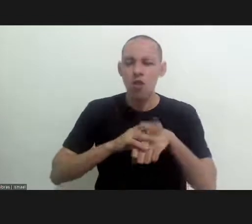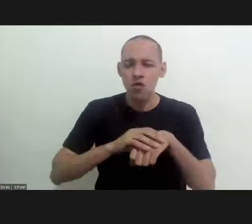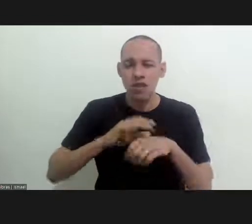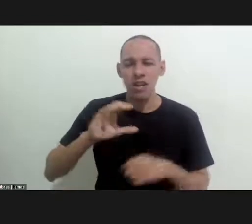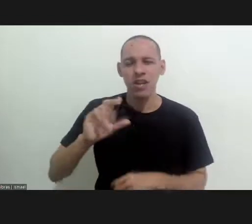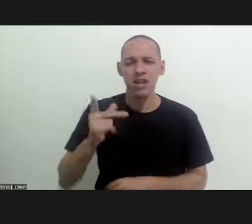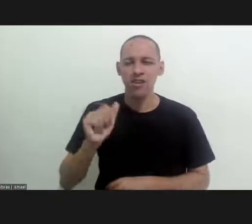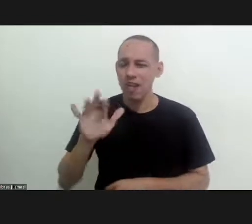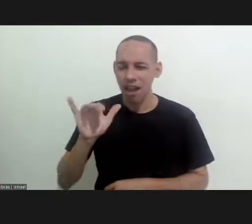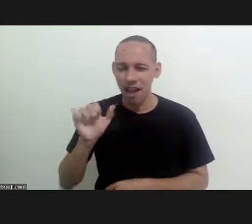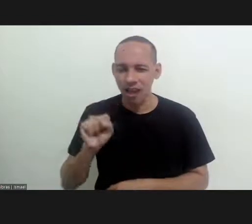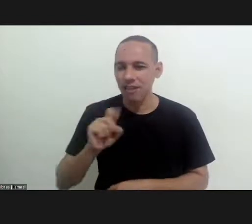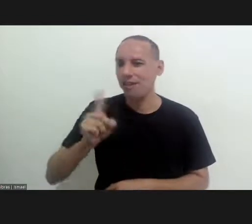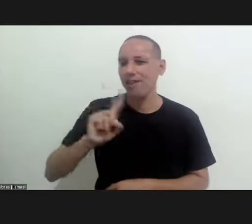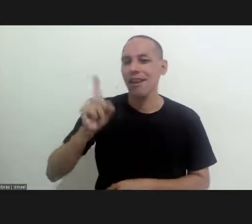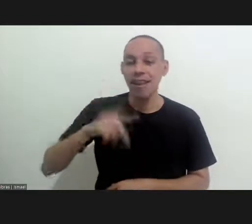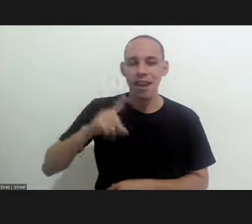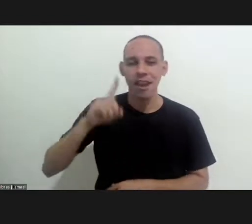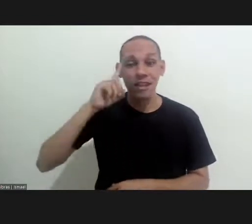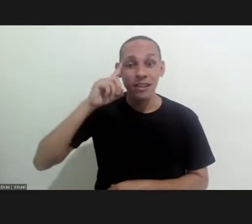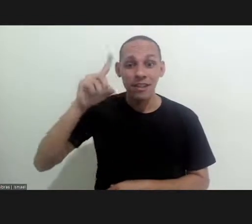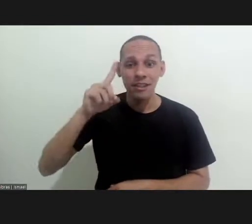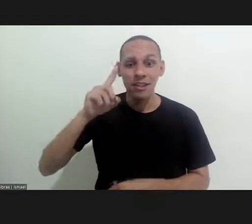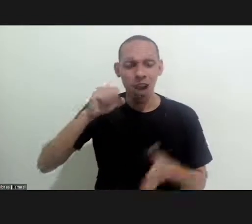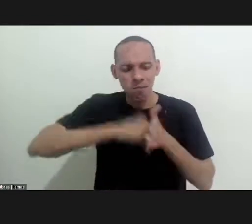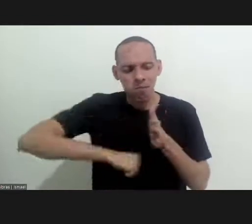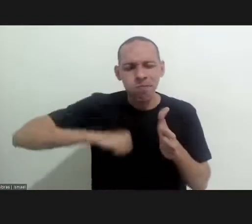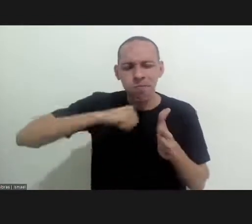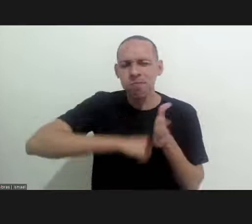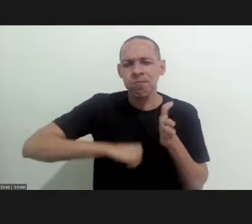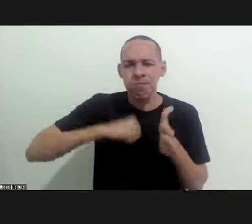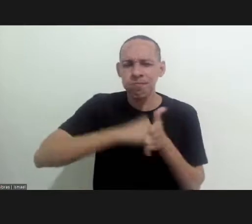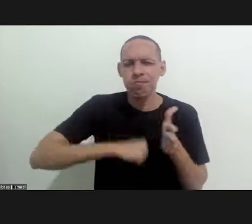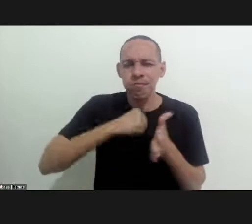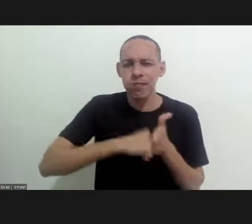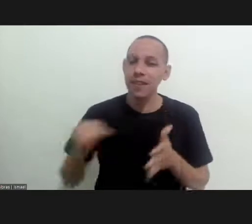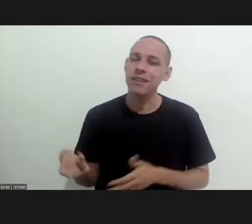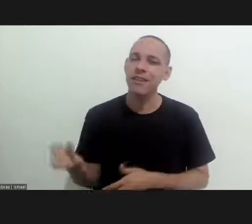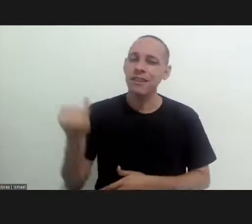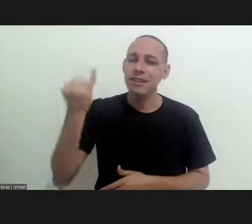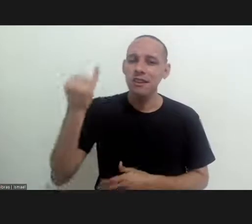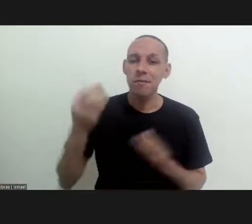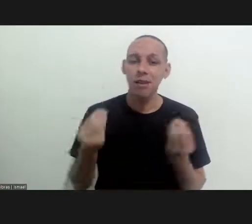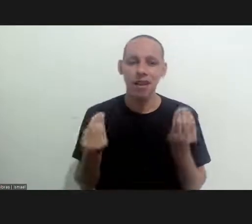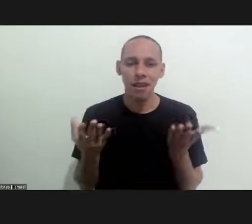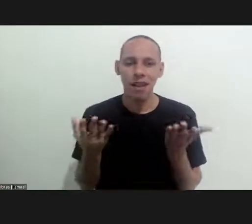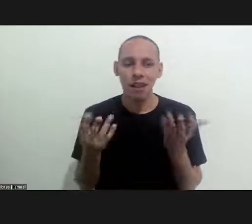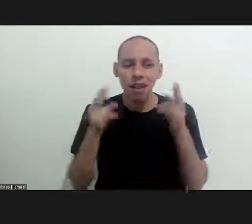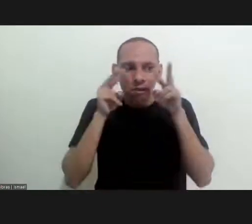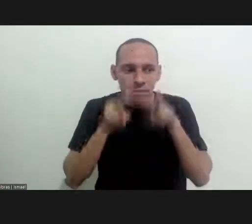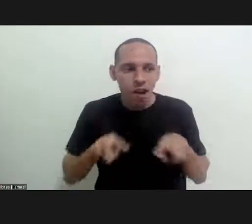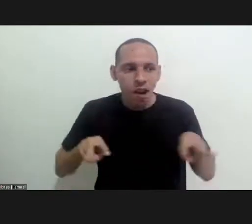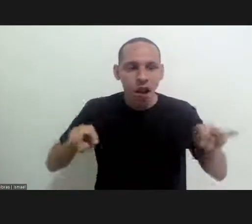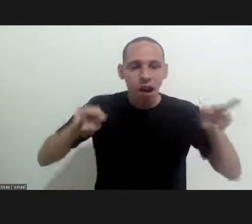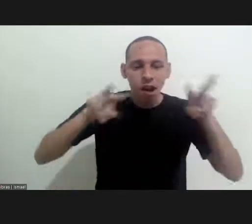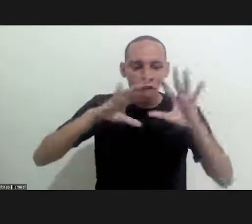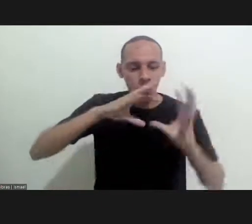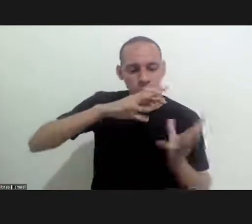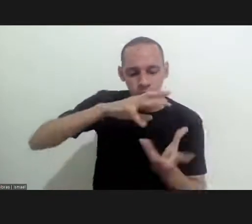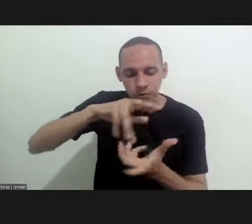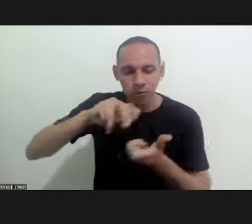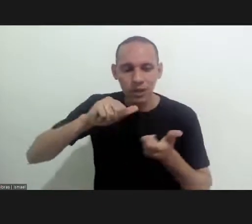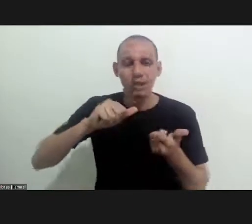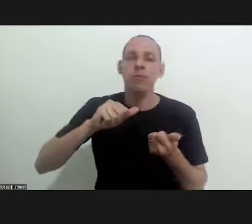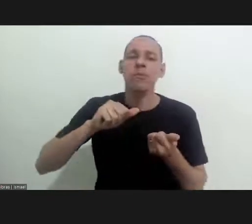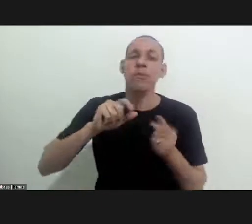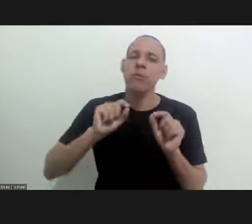the world Chagas day. It is a day which resulted from a very important struggle for us to be able to have global